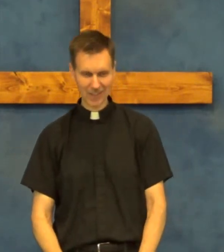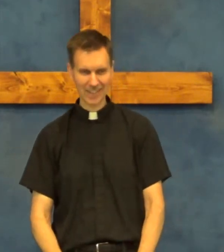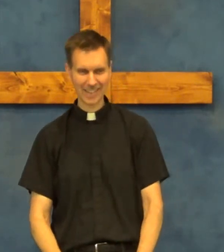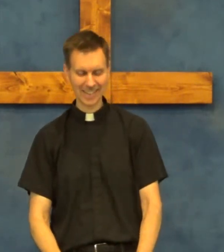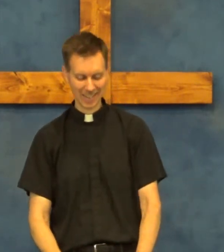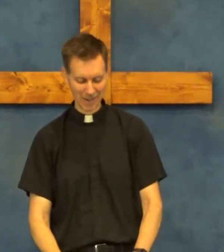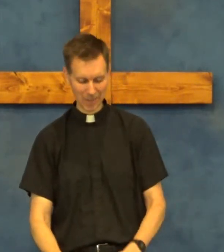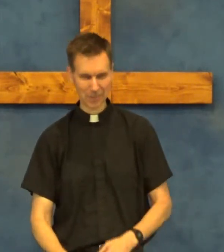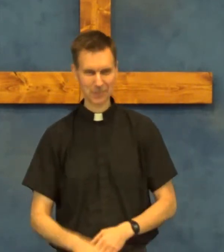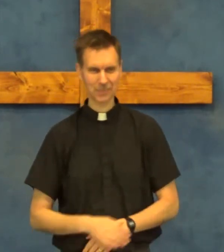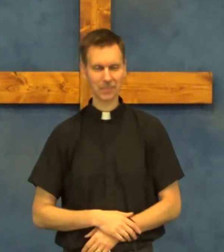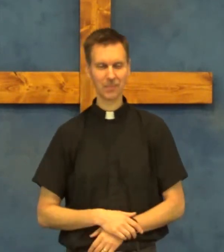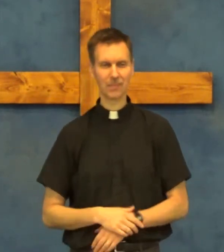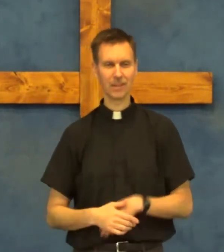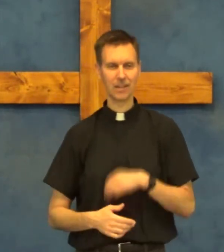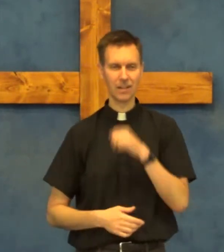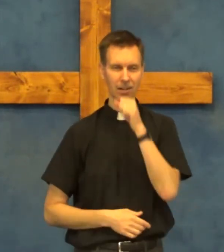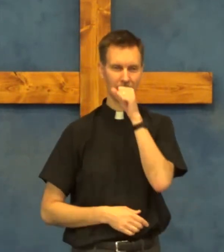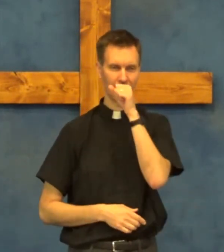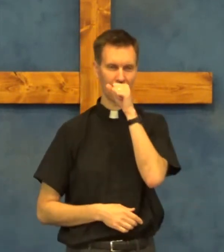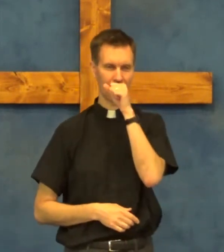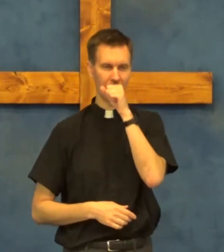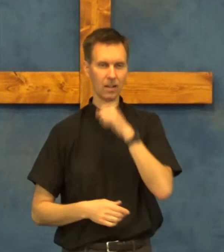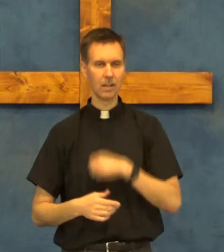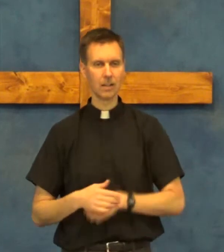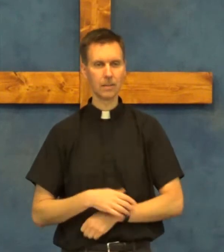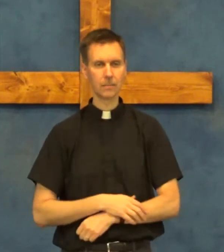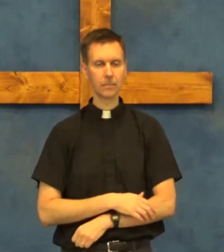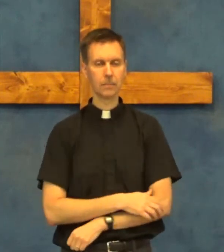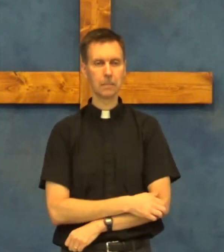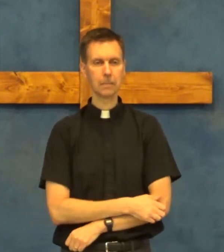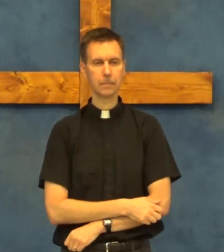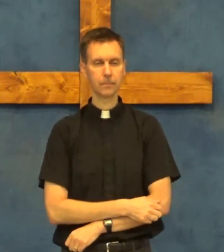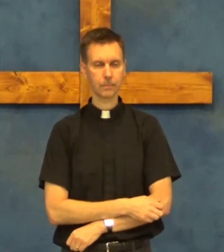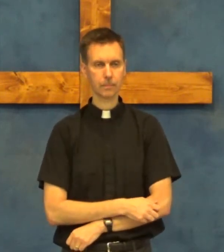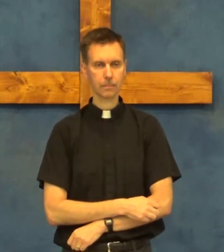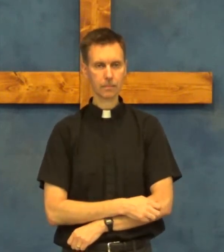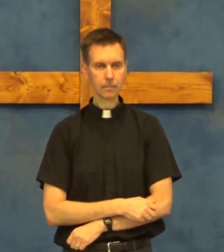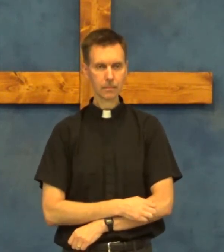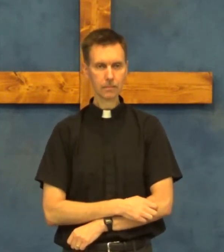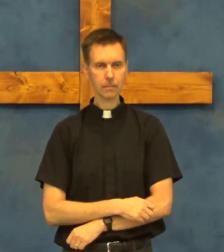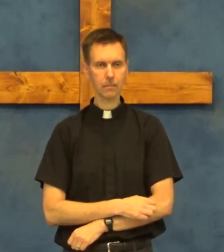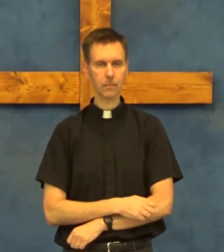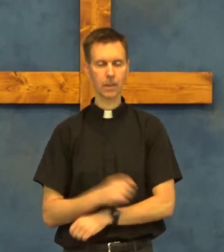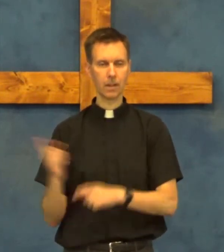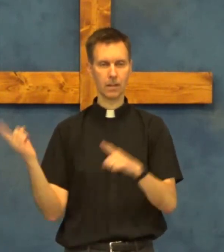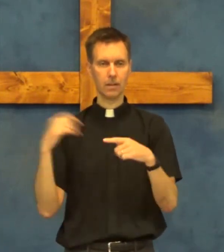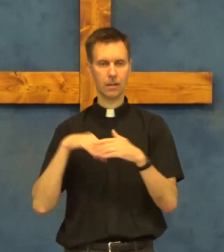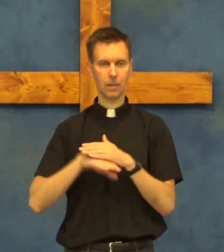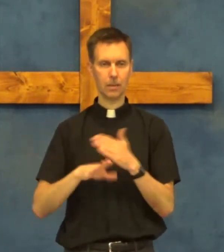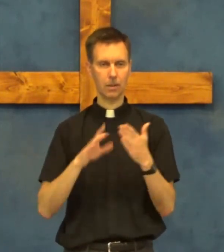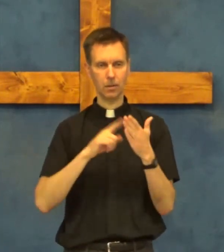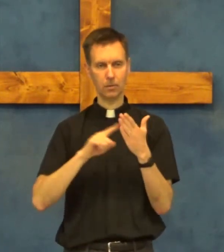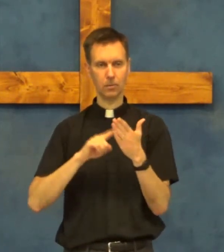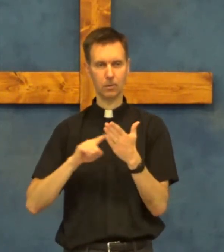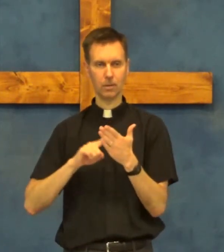yeah I was by the instructions here and I heard about there but I